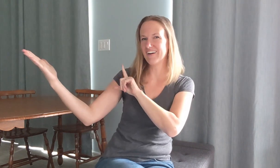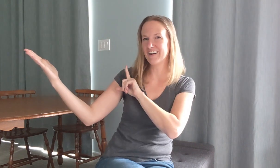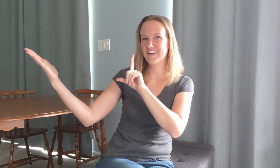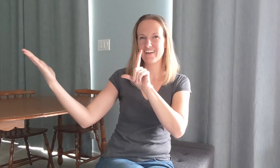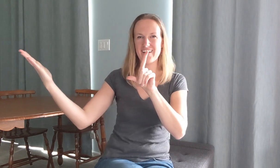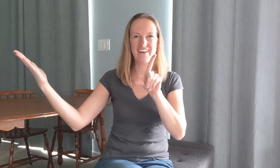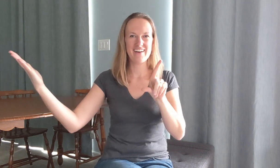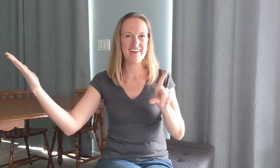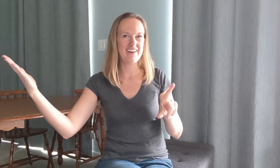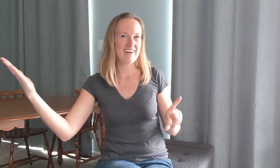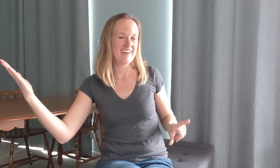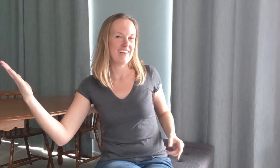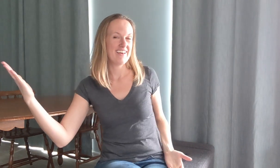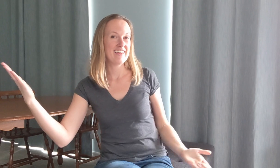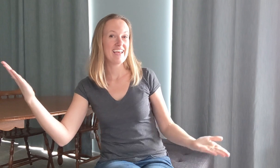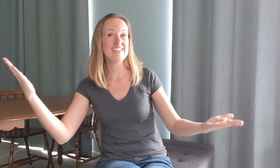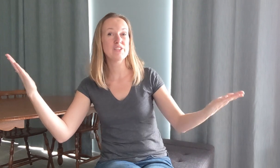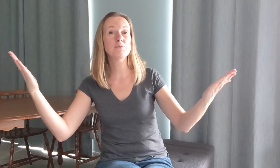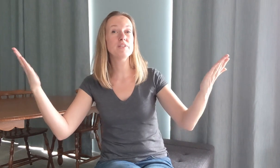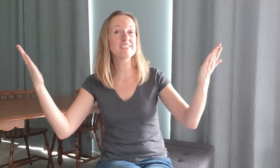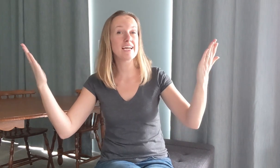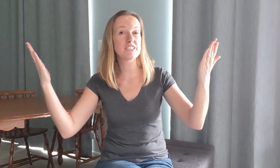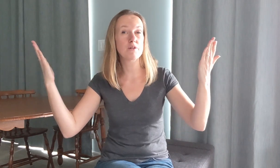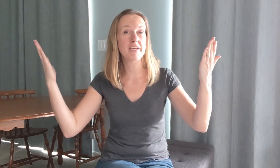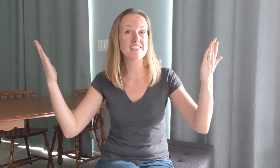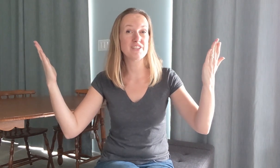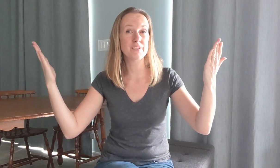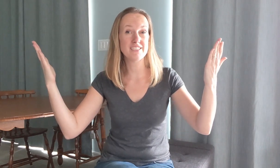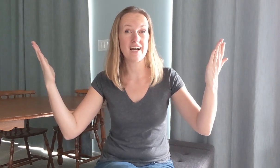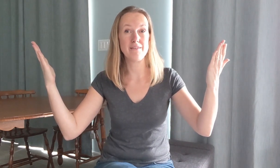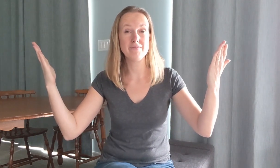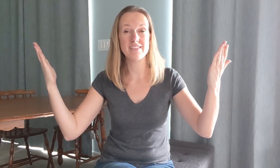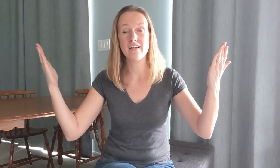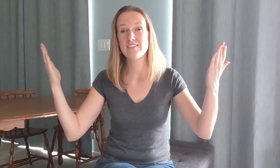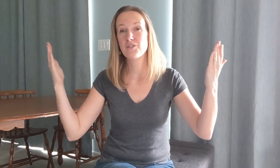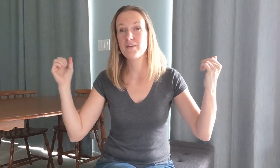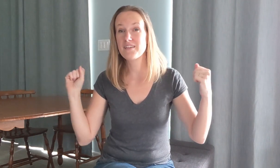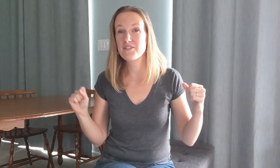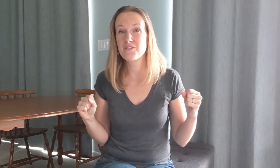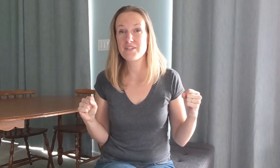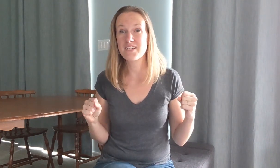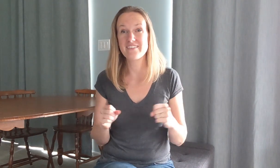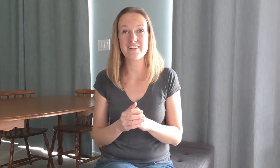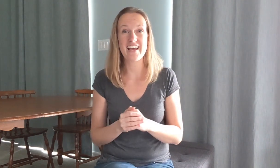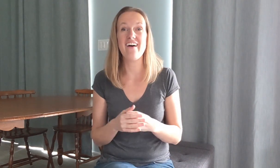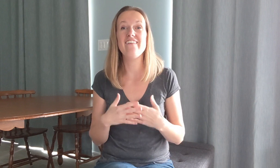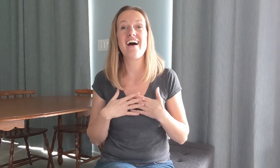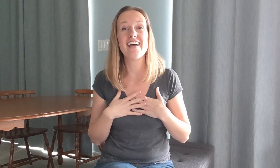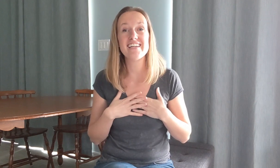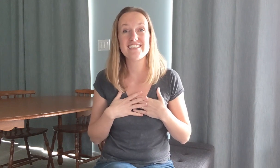okay so this bridge actually repeats three times so we can do it three times right now what i like to